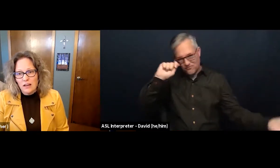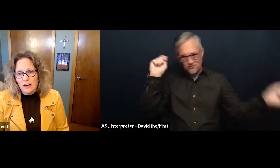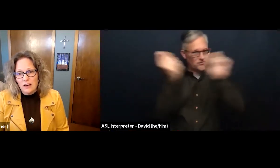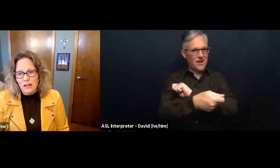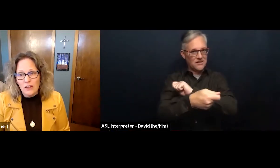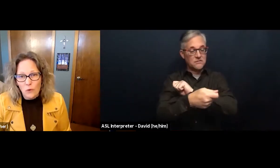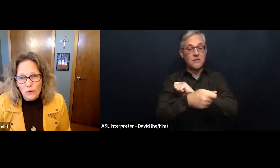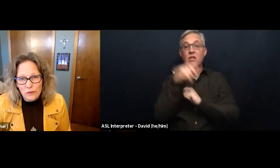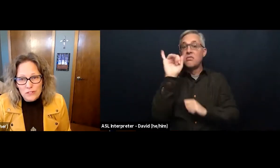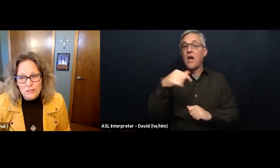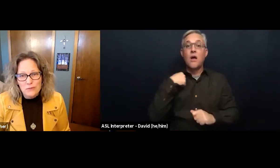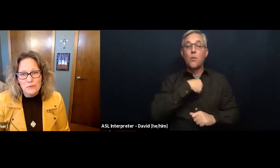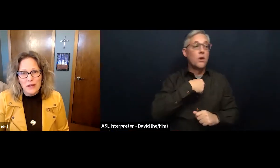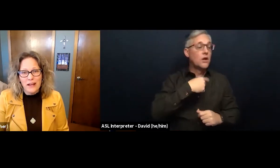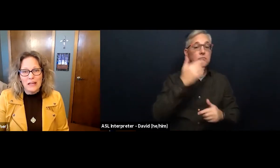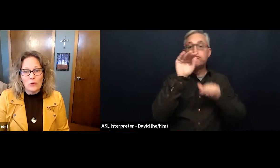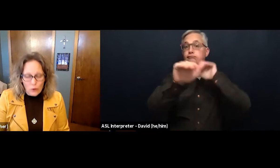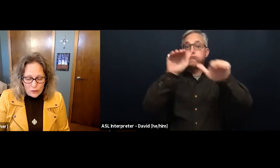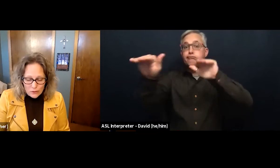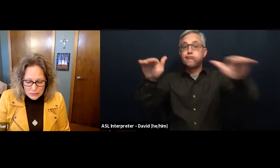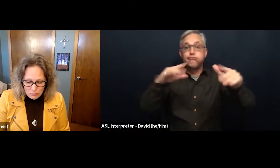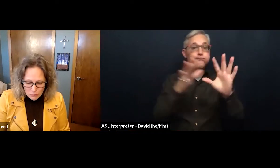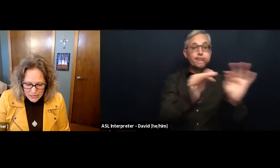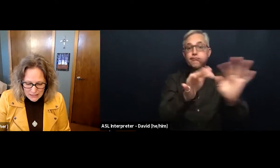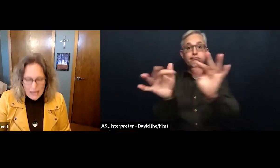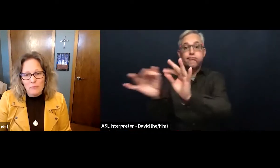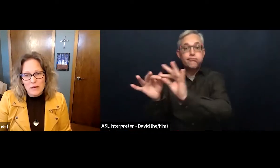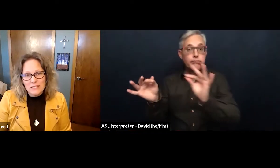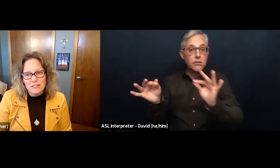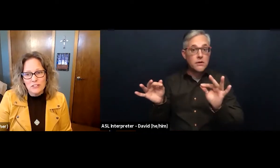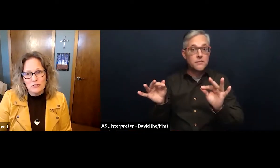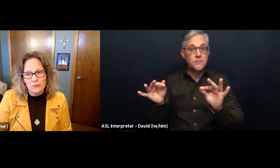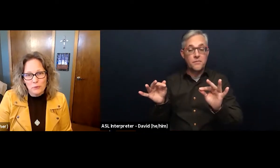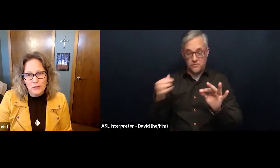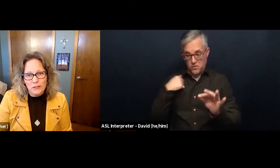In order to do that, in order to bring that message to the world,